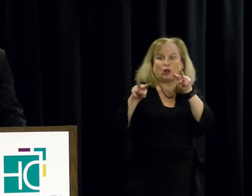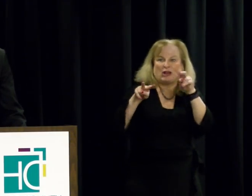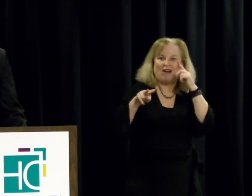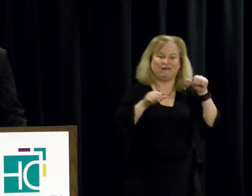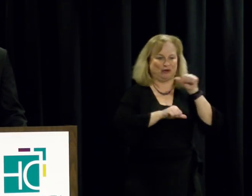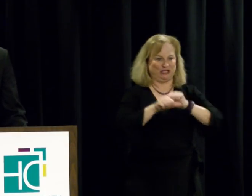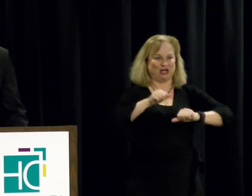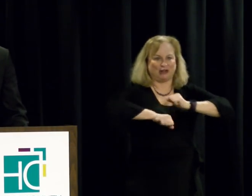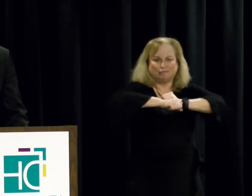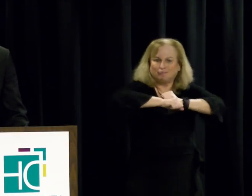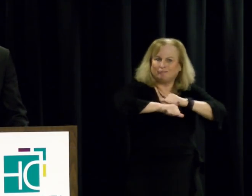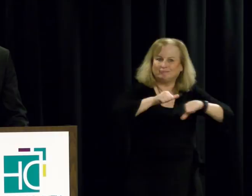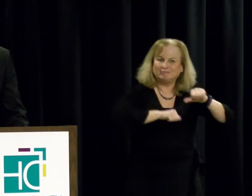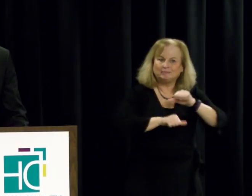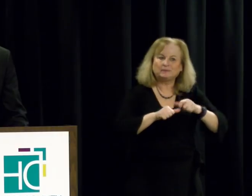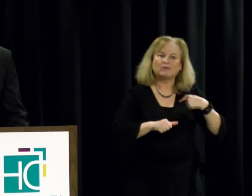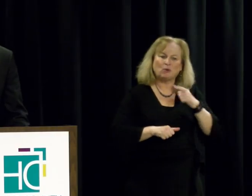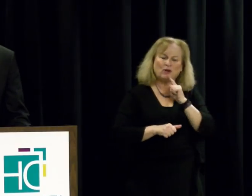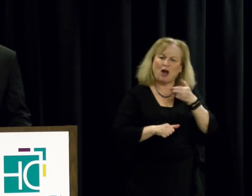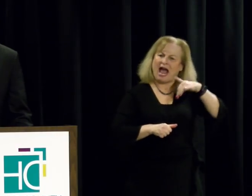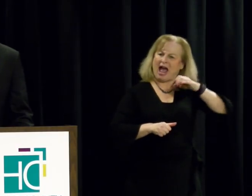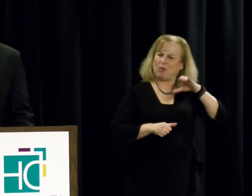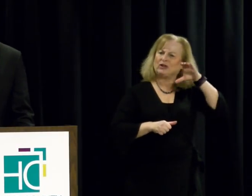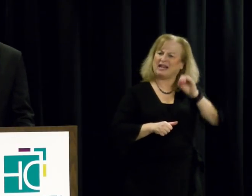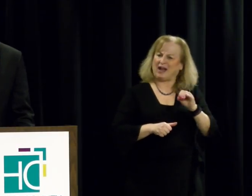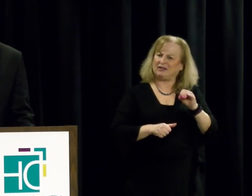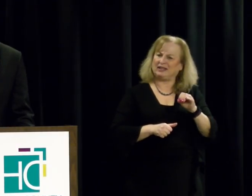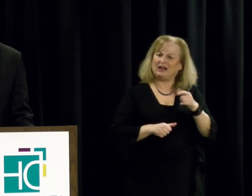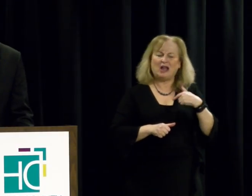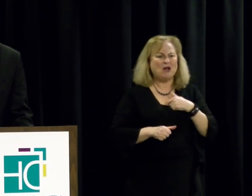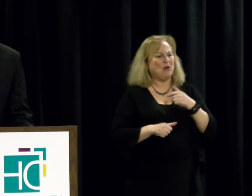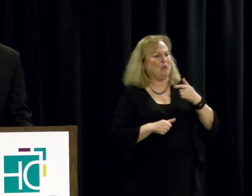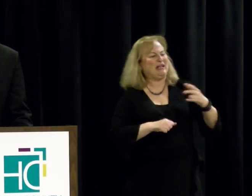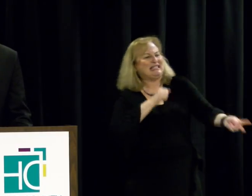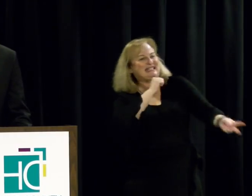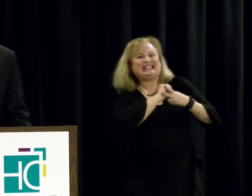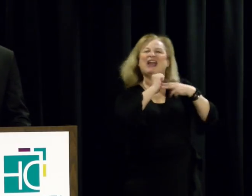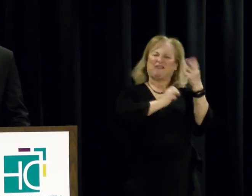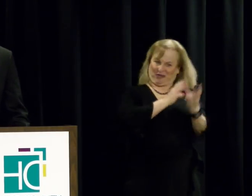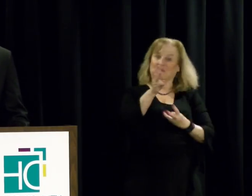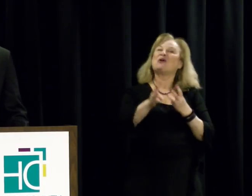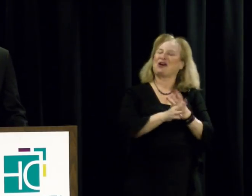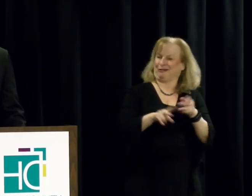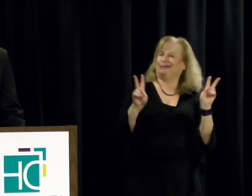each other. We are Howard County and we save the world.